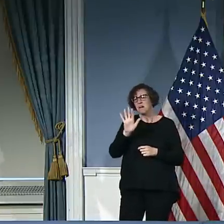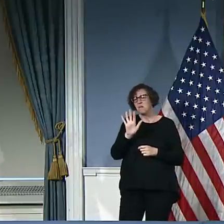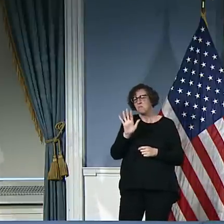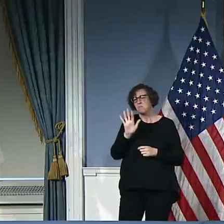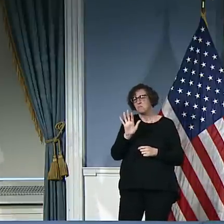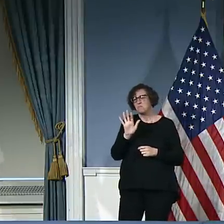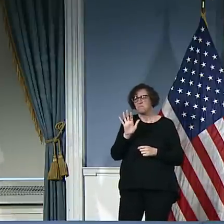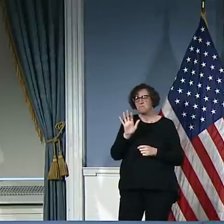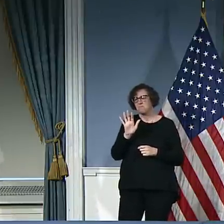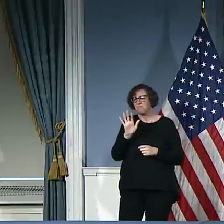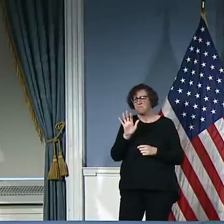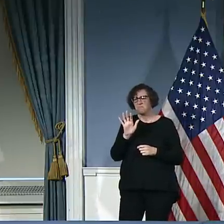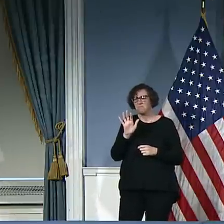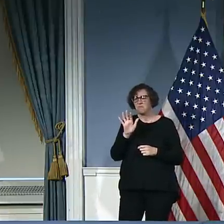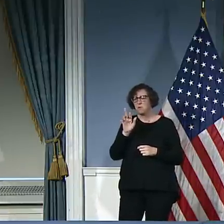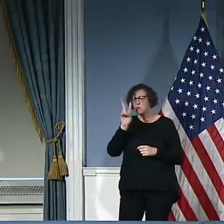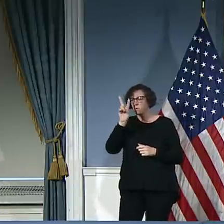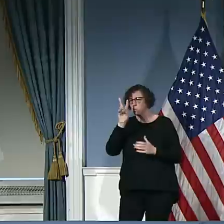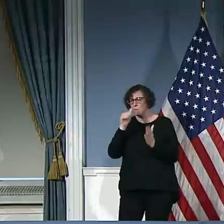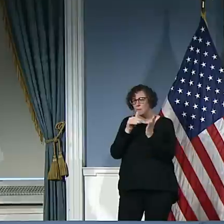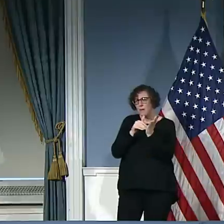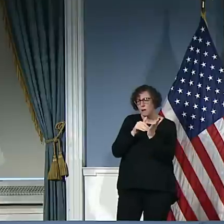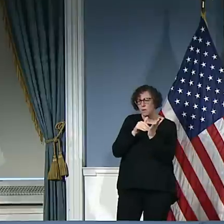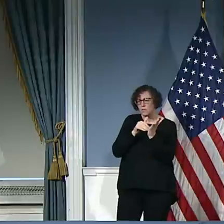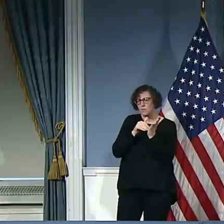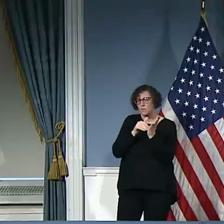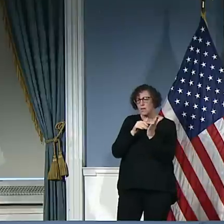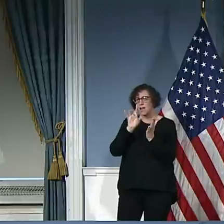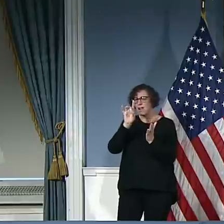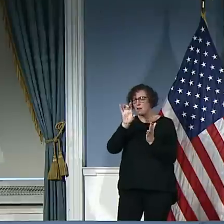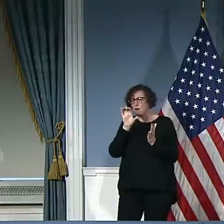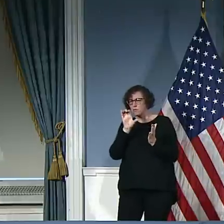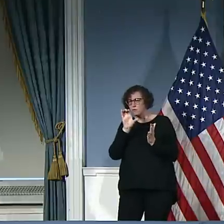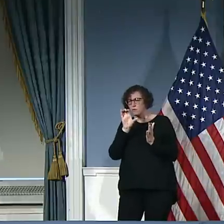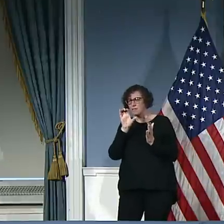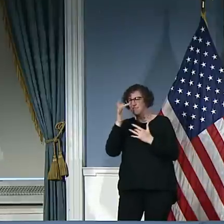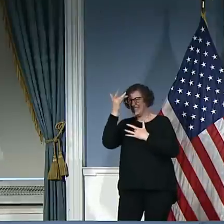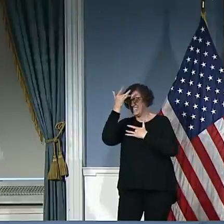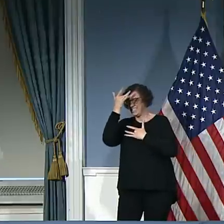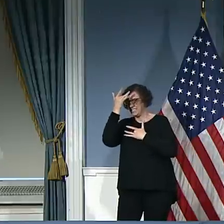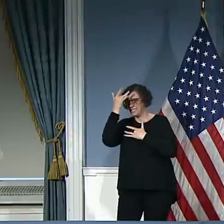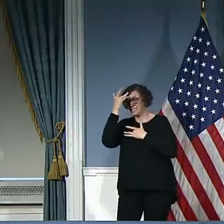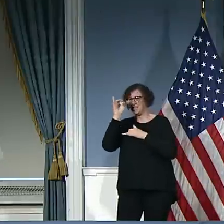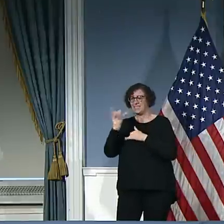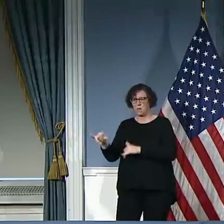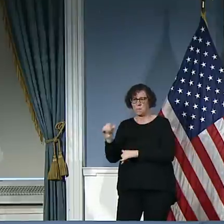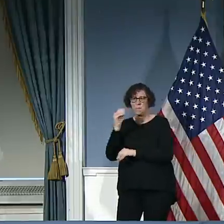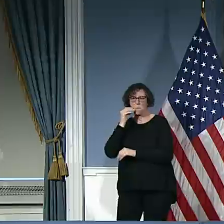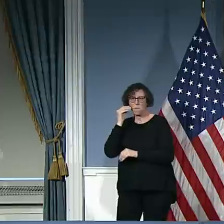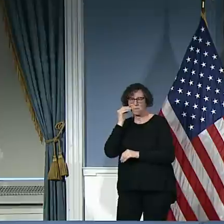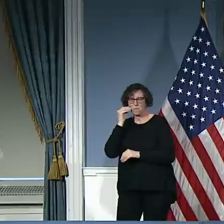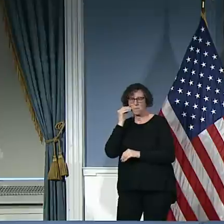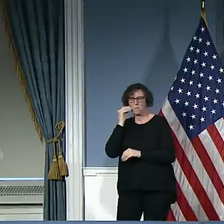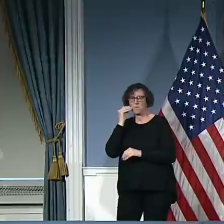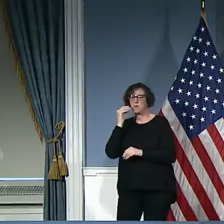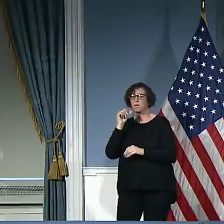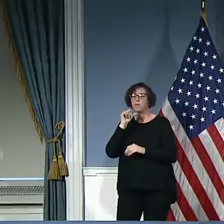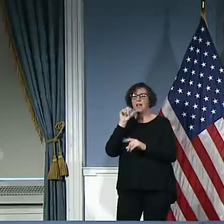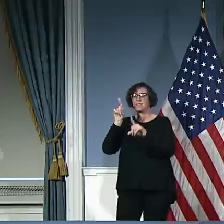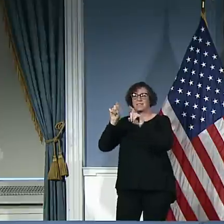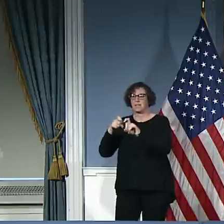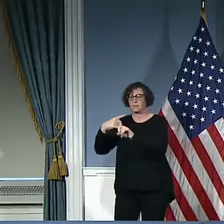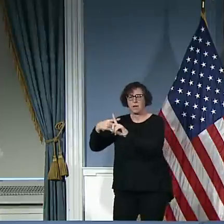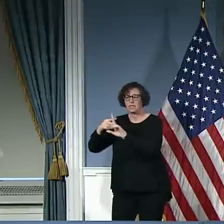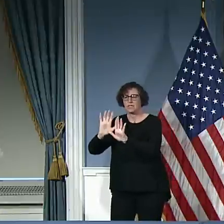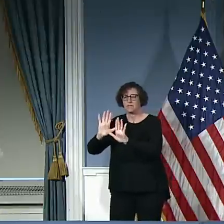currently out sick. So that is an increase. I mean, it's a trend that, as you talk